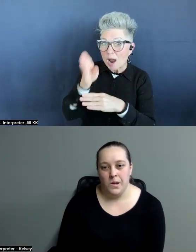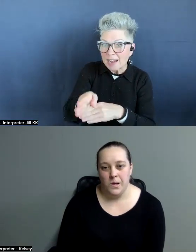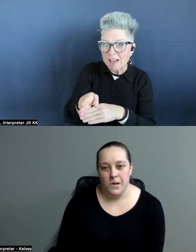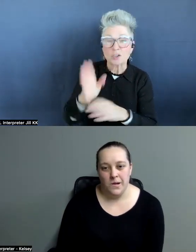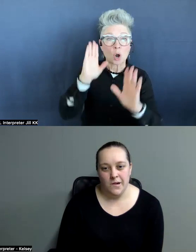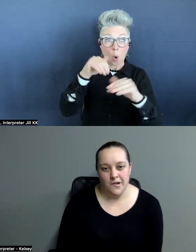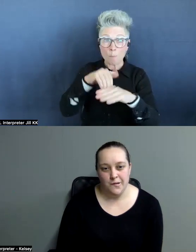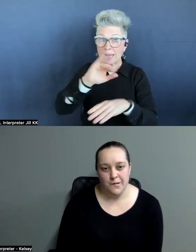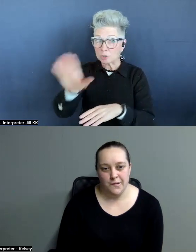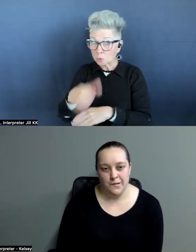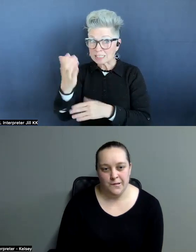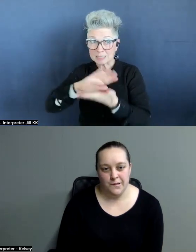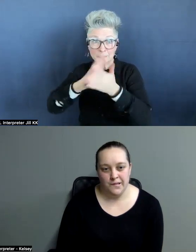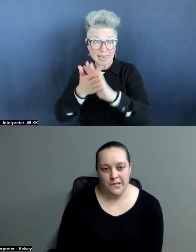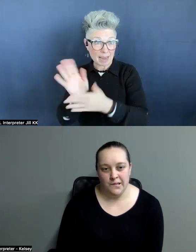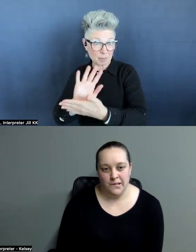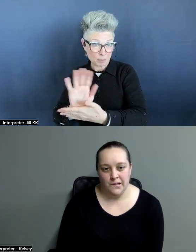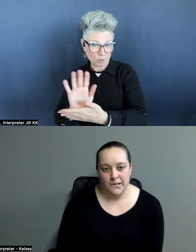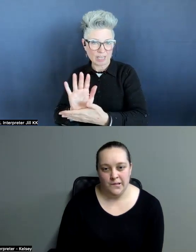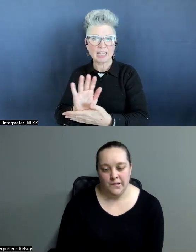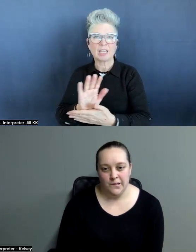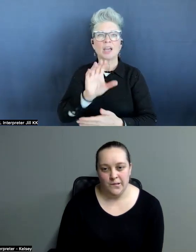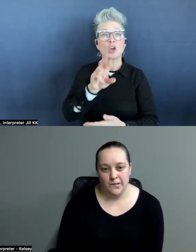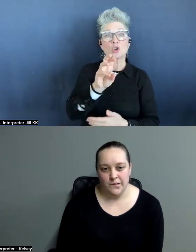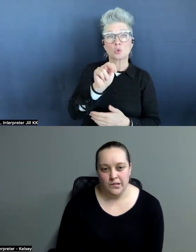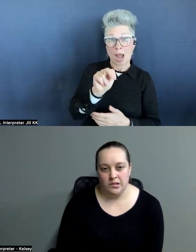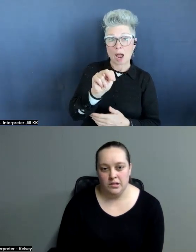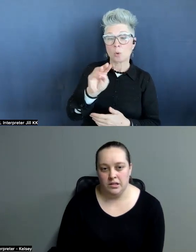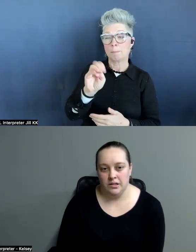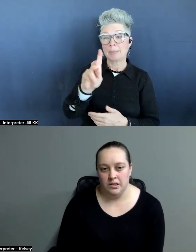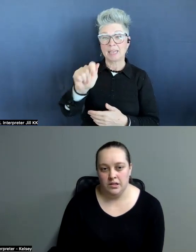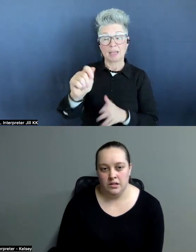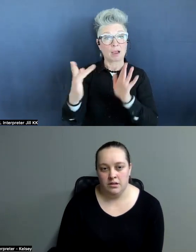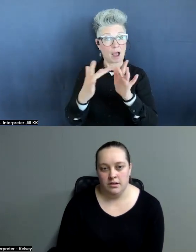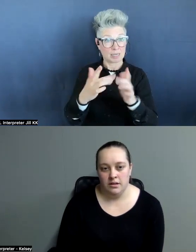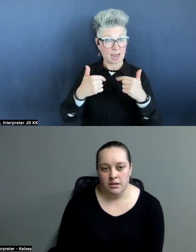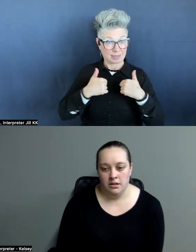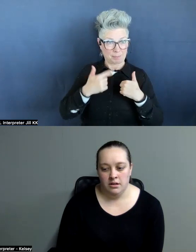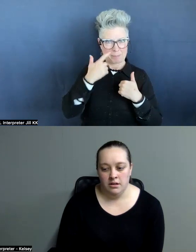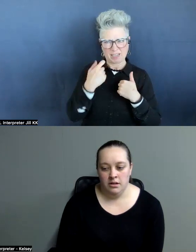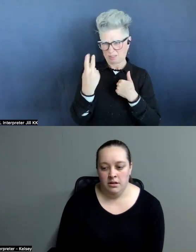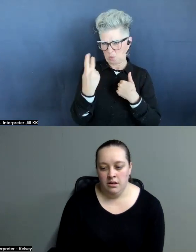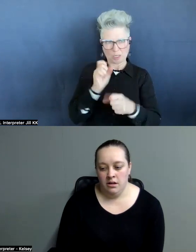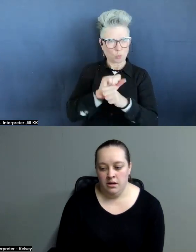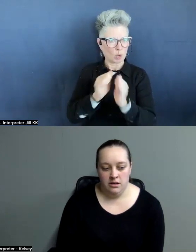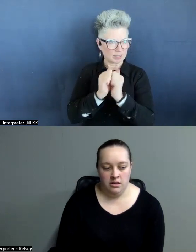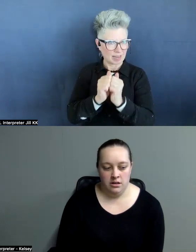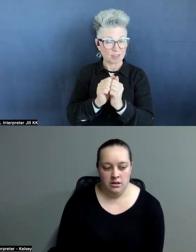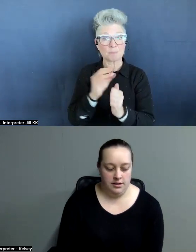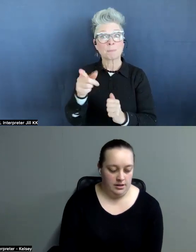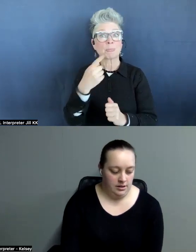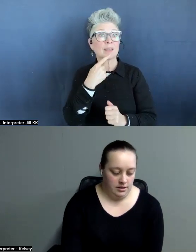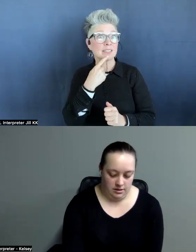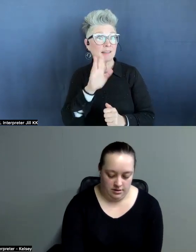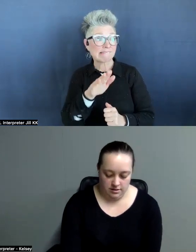became a movie is when Crown Media contacted me because we'd done that work together and said, Hey, we've got these new Hallmark